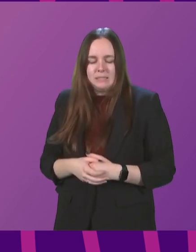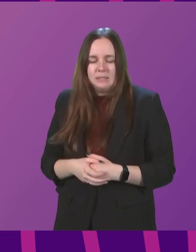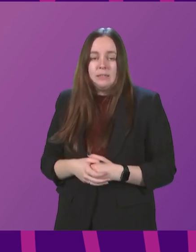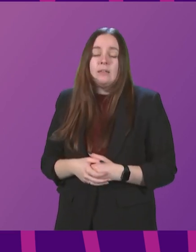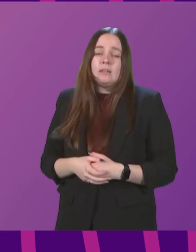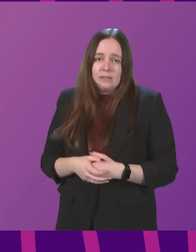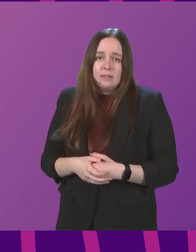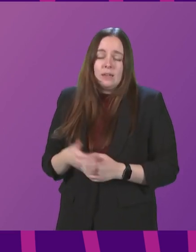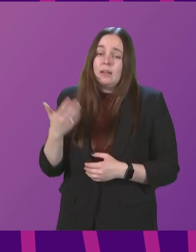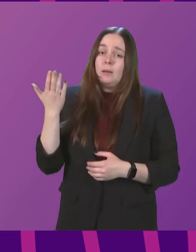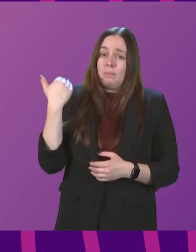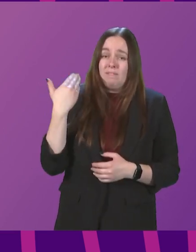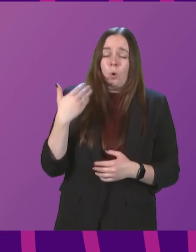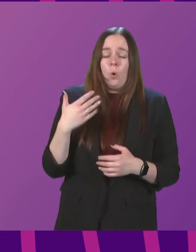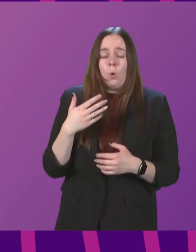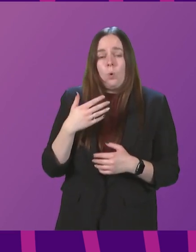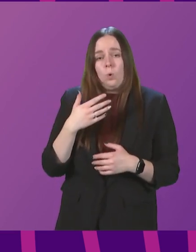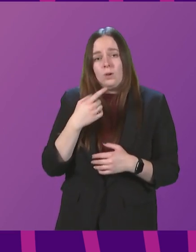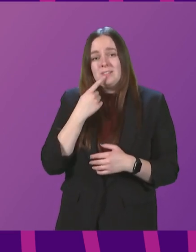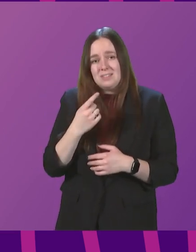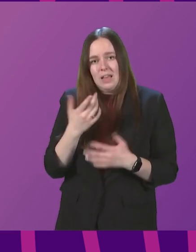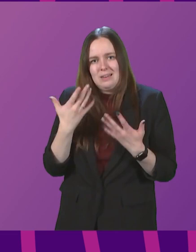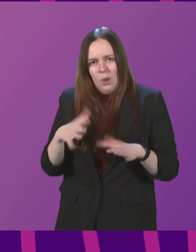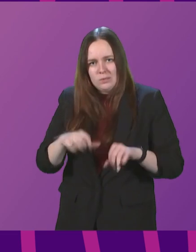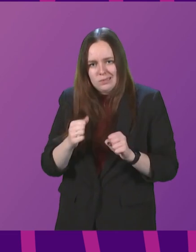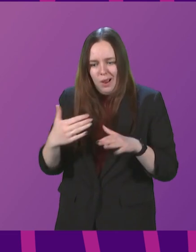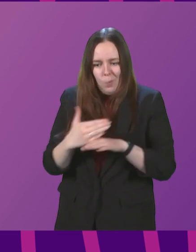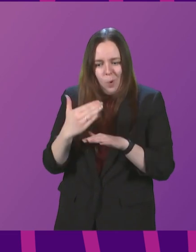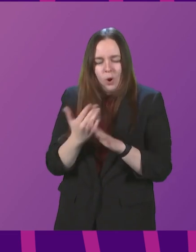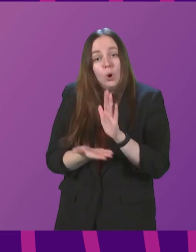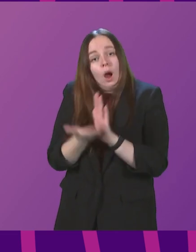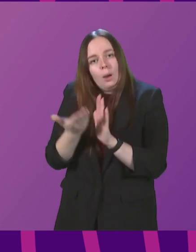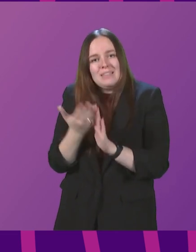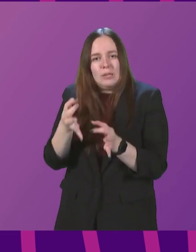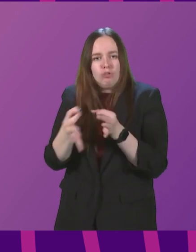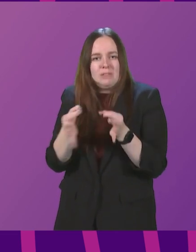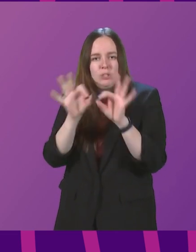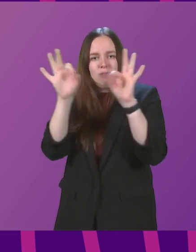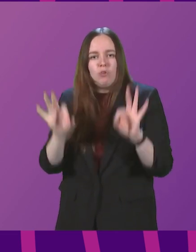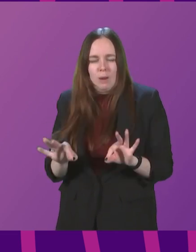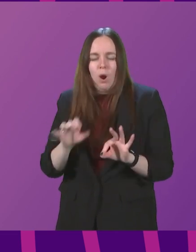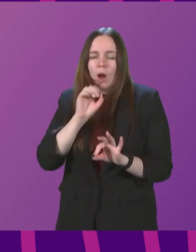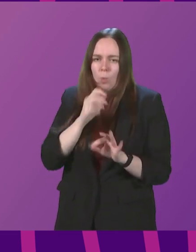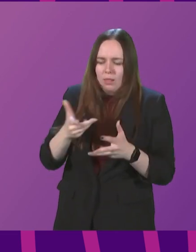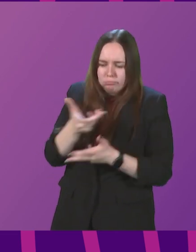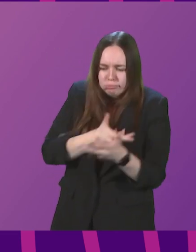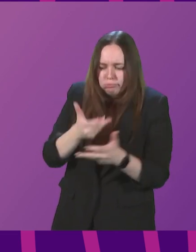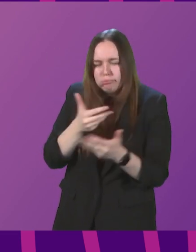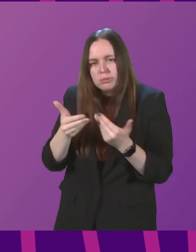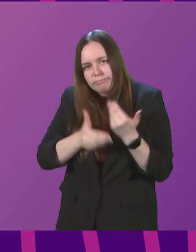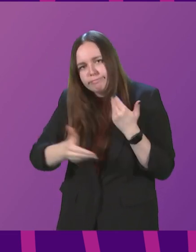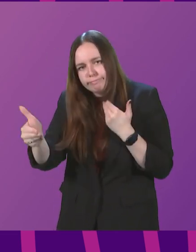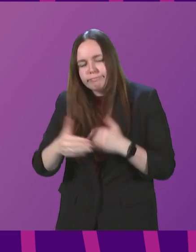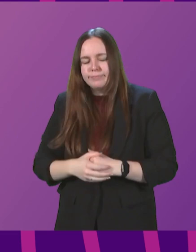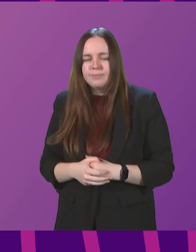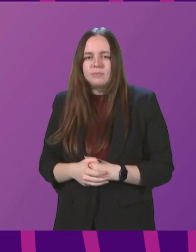indicated in previous weeks, started work now on an updated strategic framework, and we will be consulting on this over coming weeks.